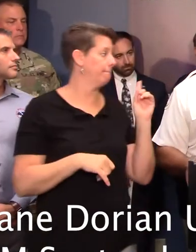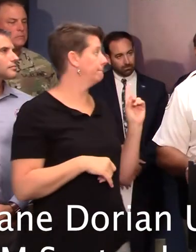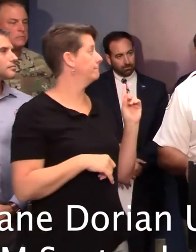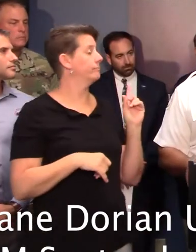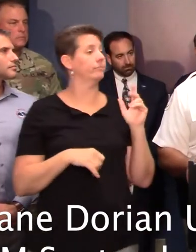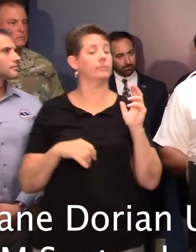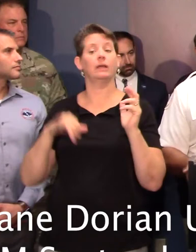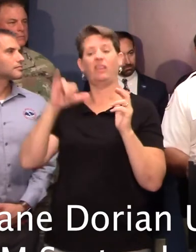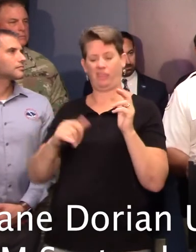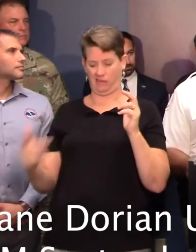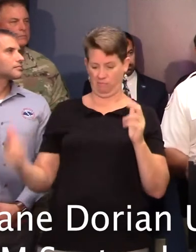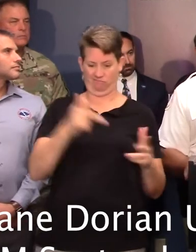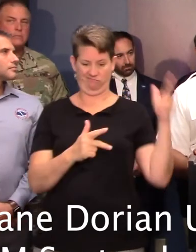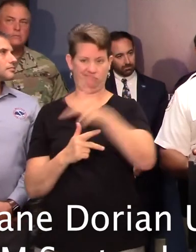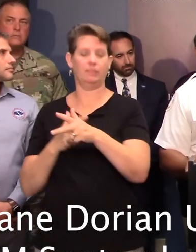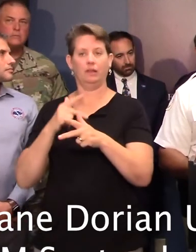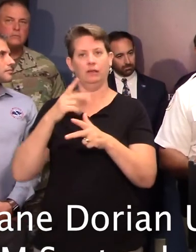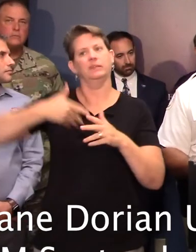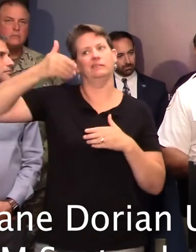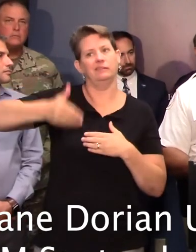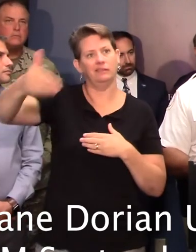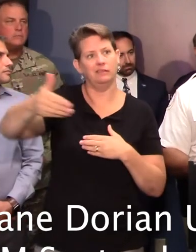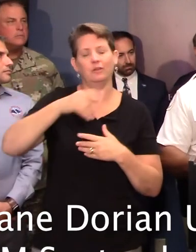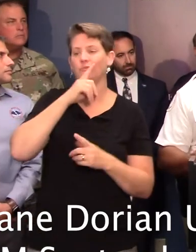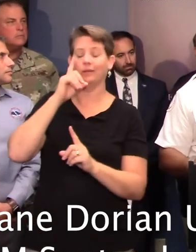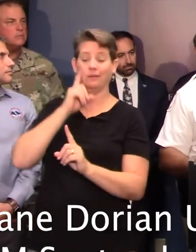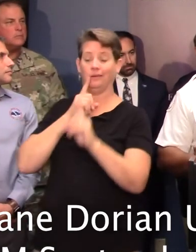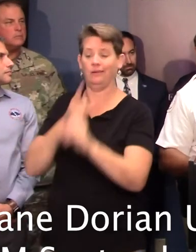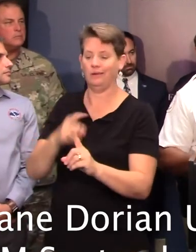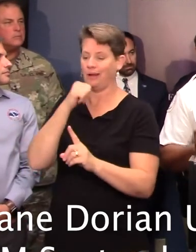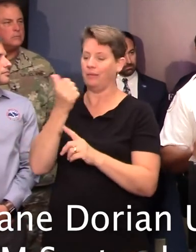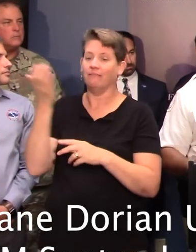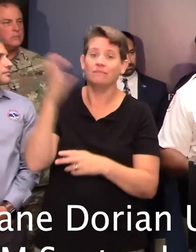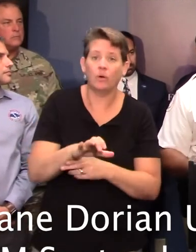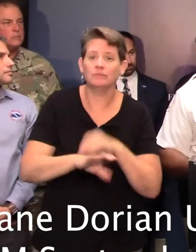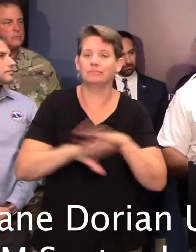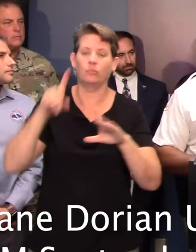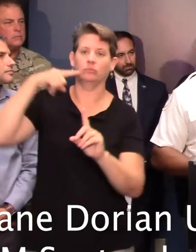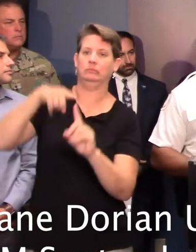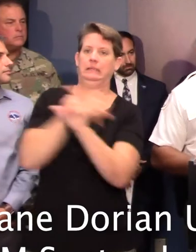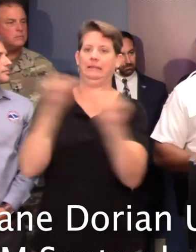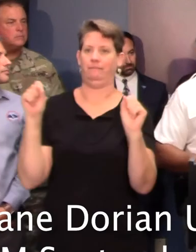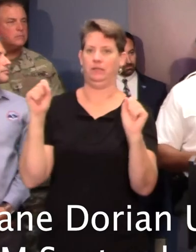has been very sporadic, but our message is the focus isn't on enforcement. The focus is on public safety.